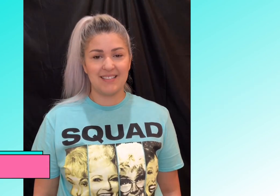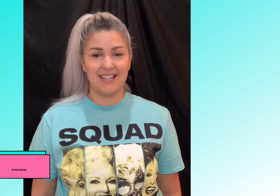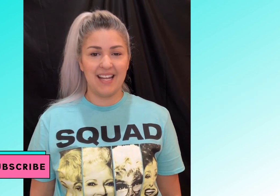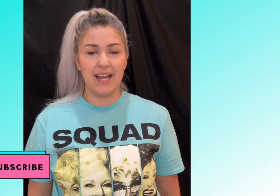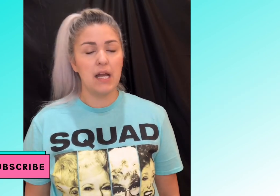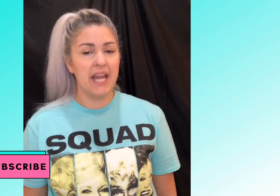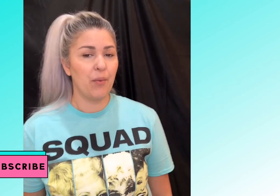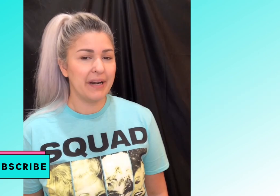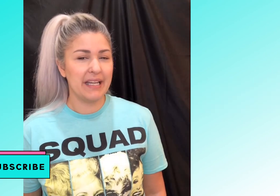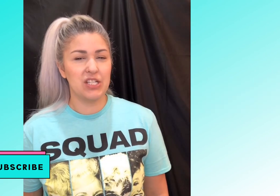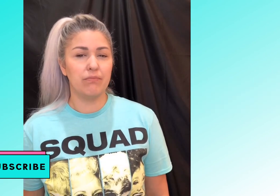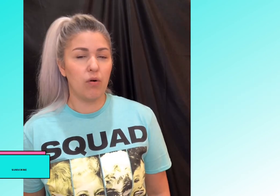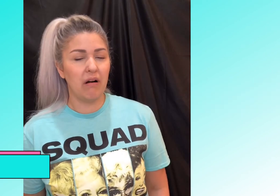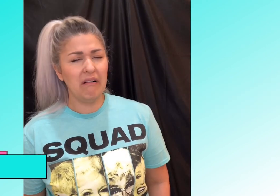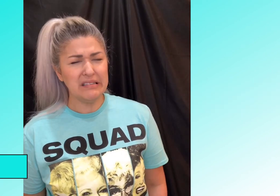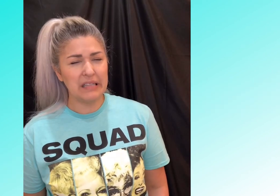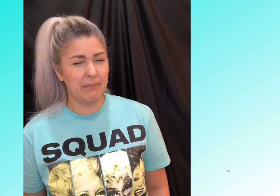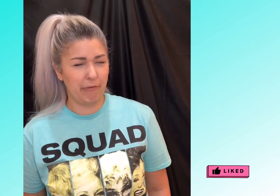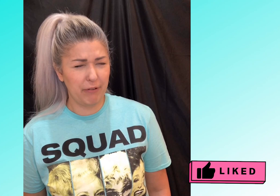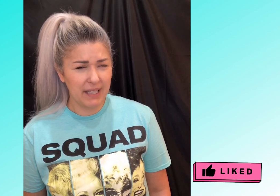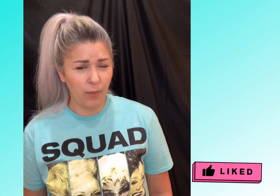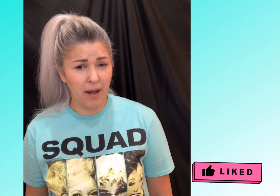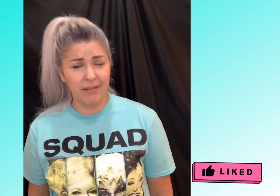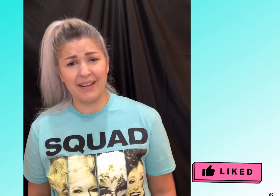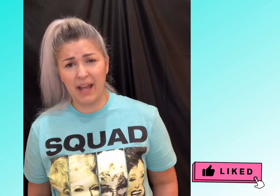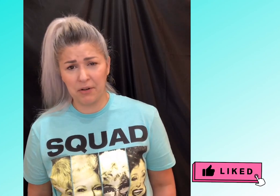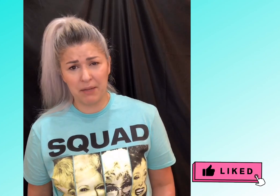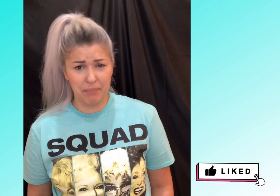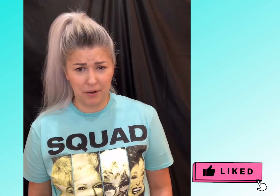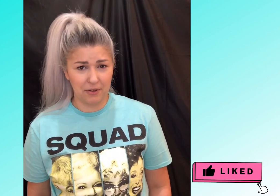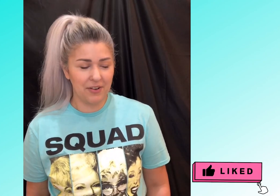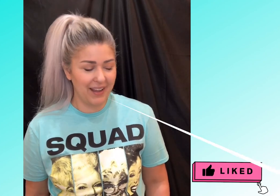today now we're going to get into more oh I'm not feeling well and how to get better okay